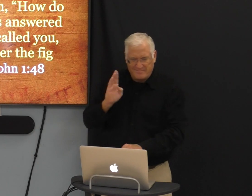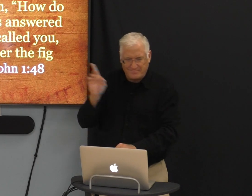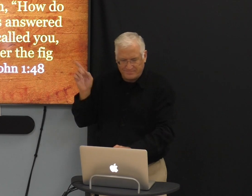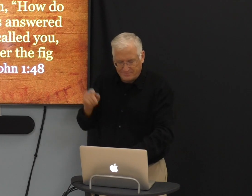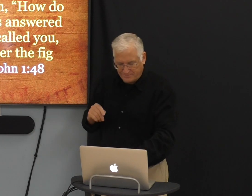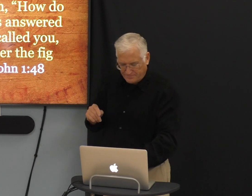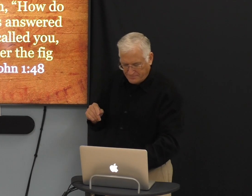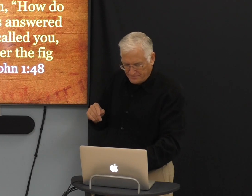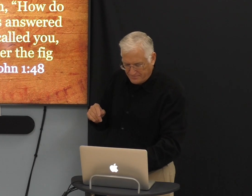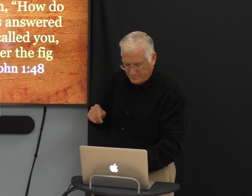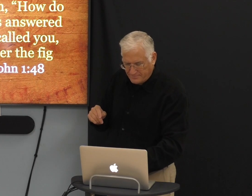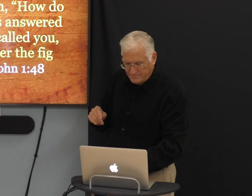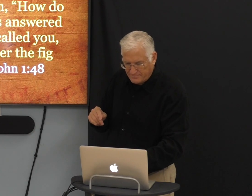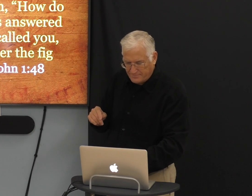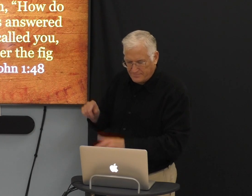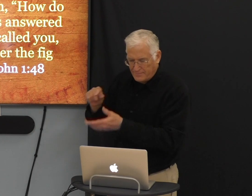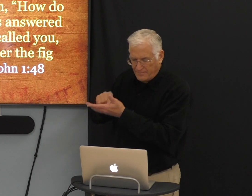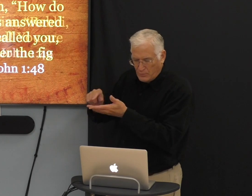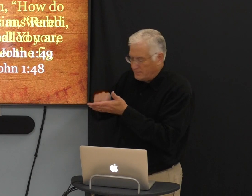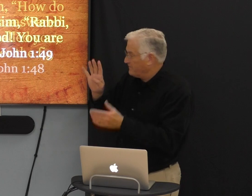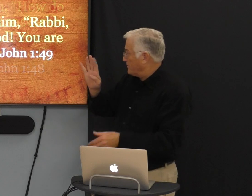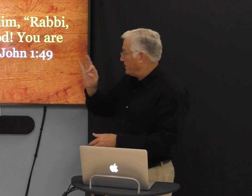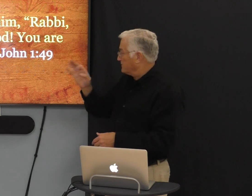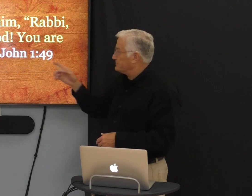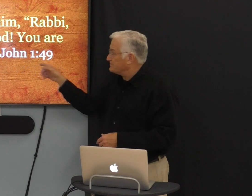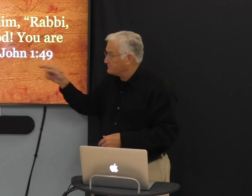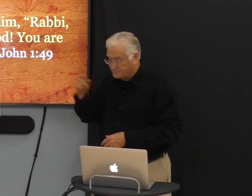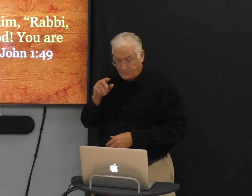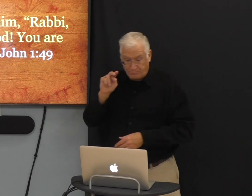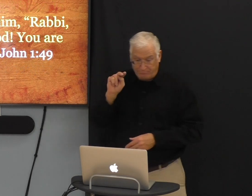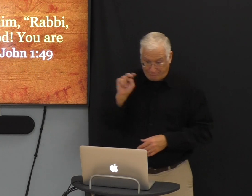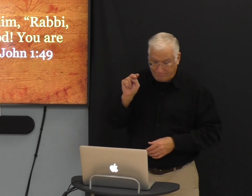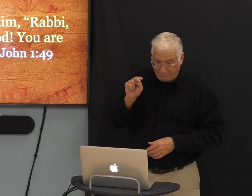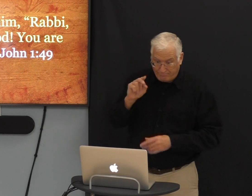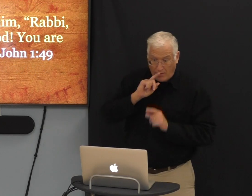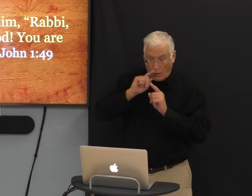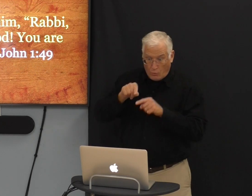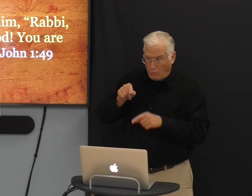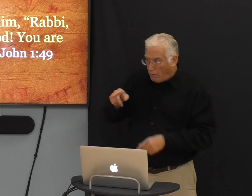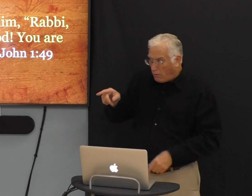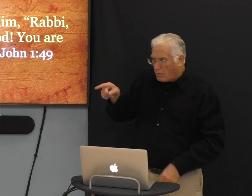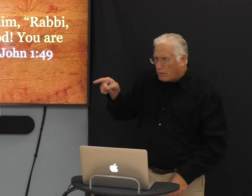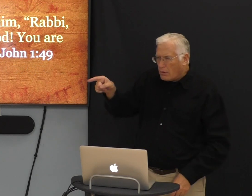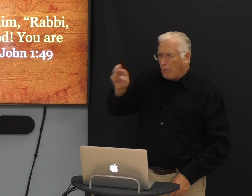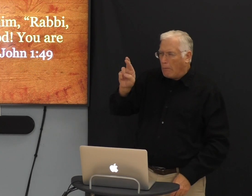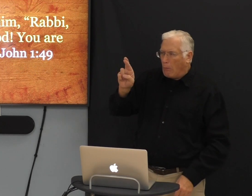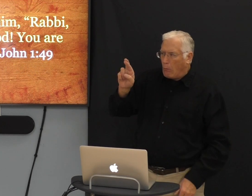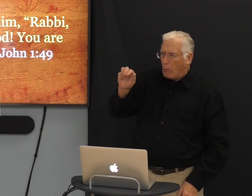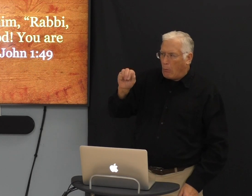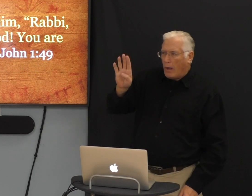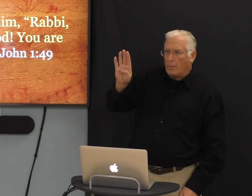and knew that he was God. Nathaniel answered, Rabbi.